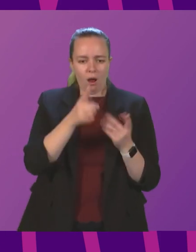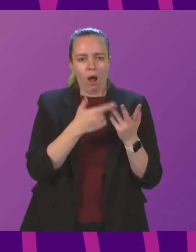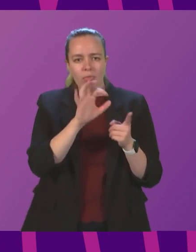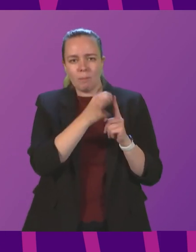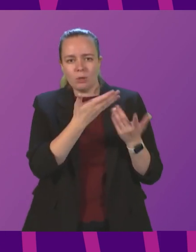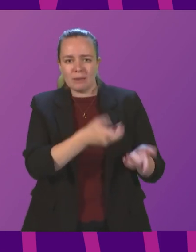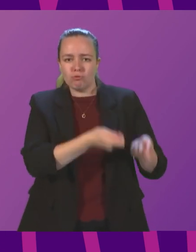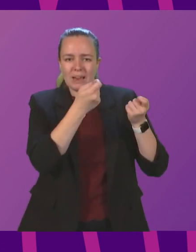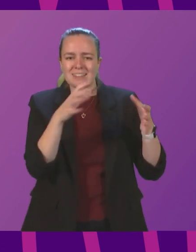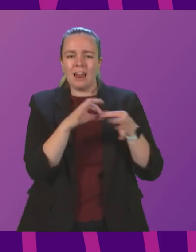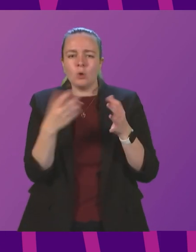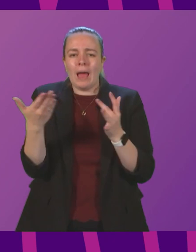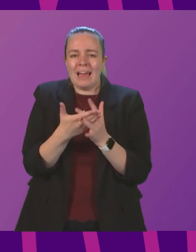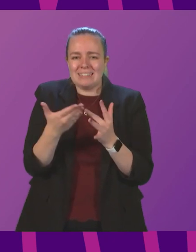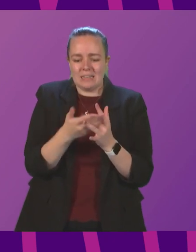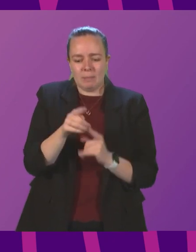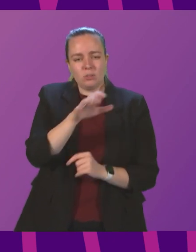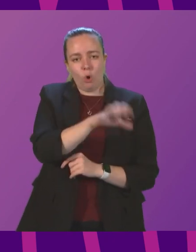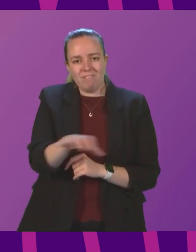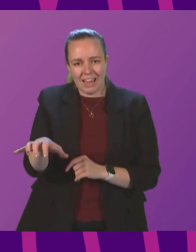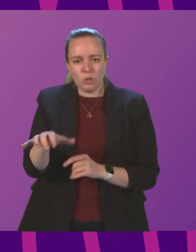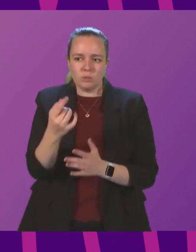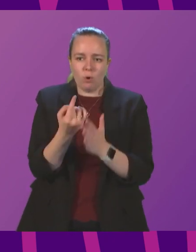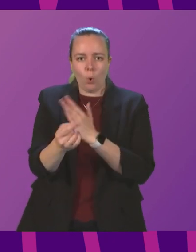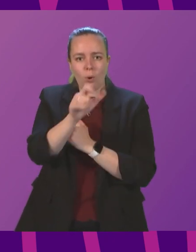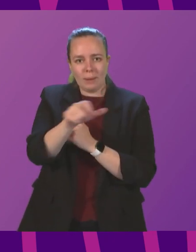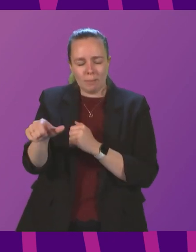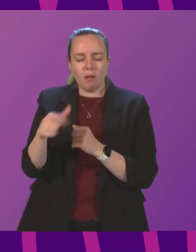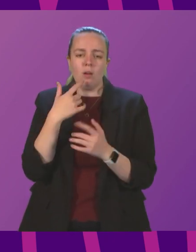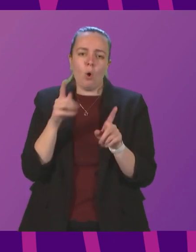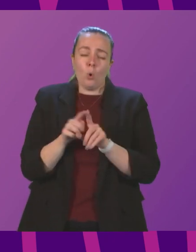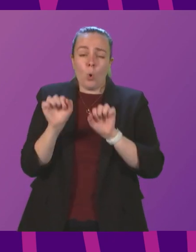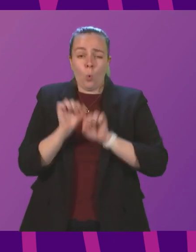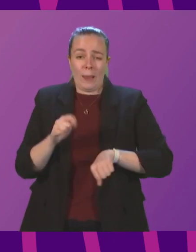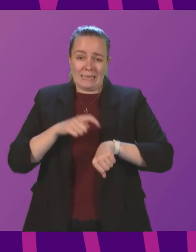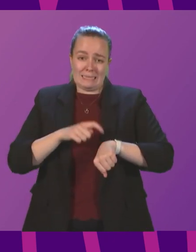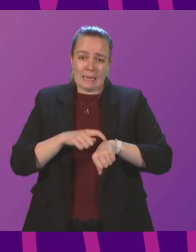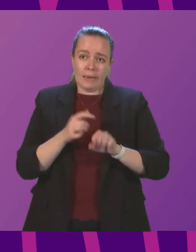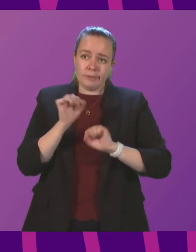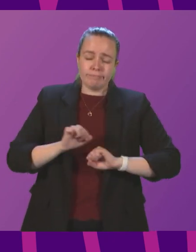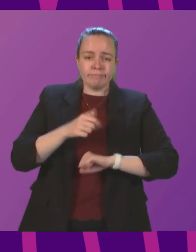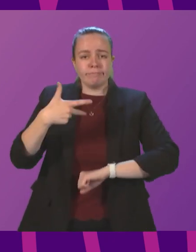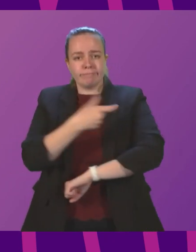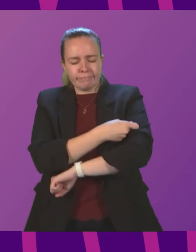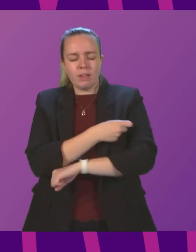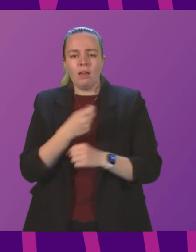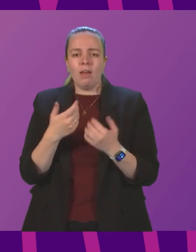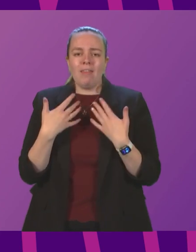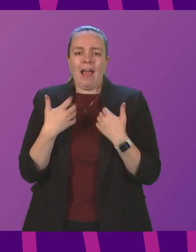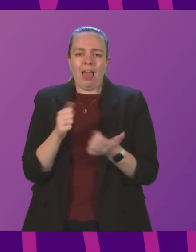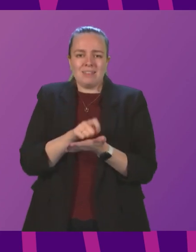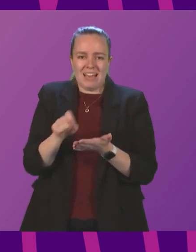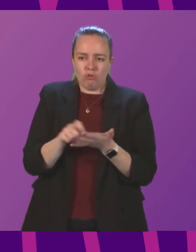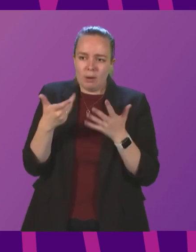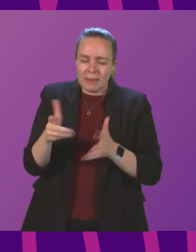the accessibility of certain venues for individuals and the waiting times that have been involved. The Health Secretary has been discussed in these